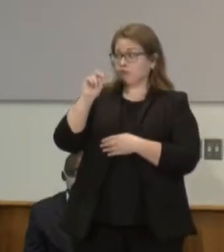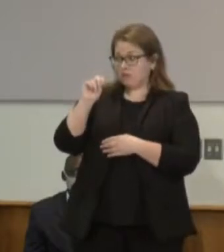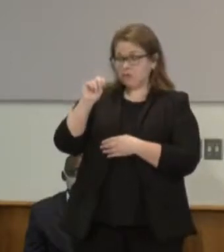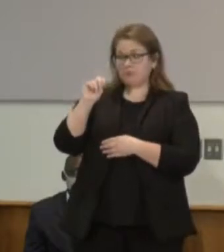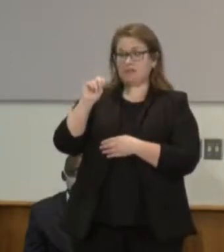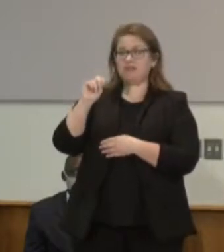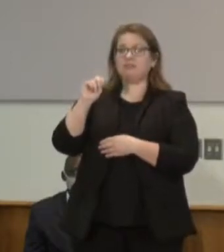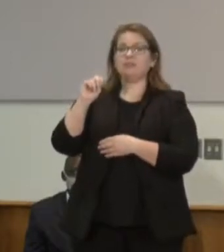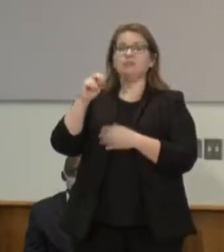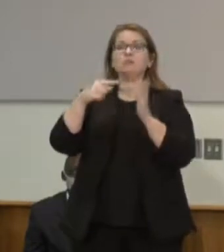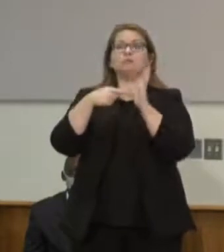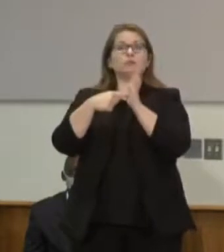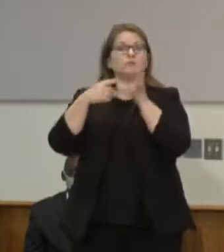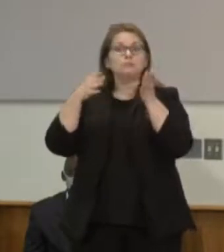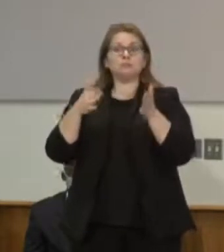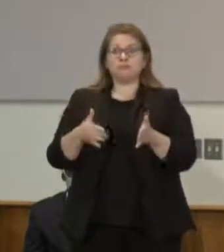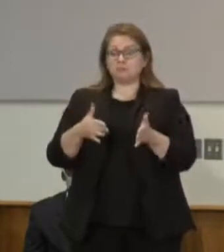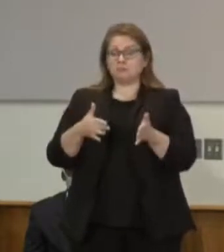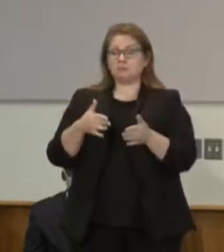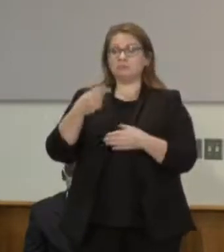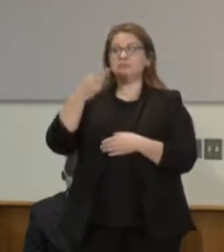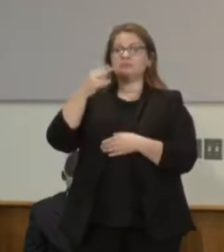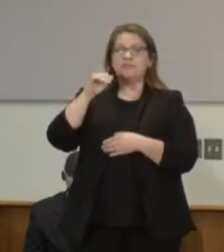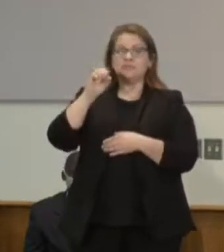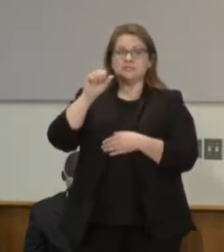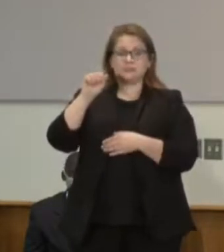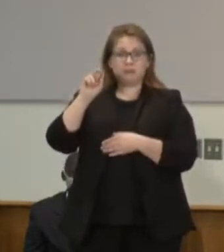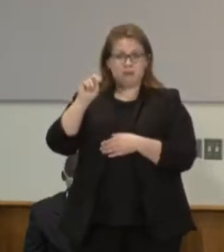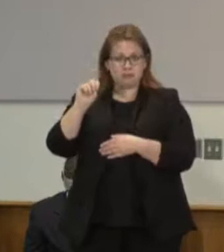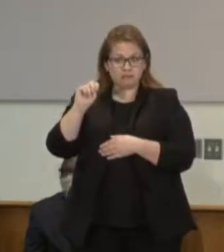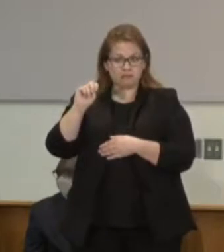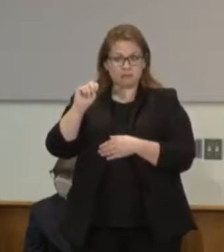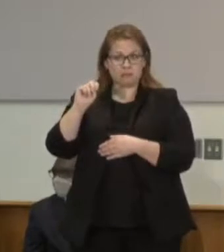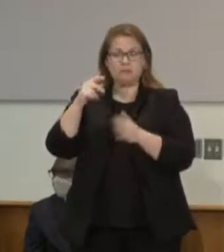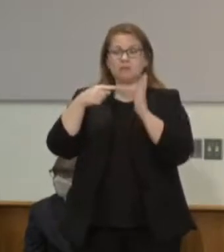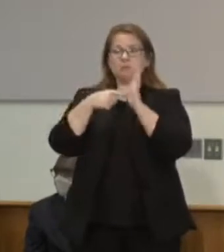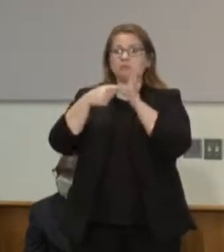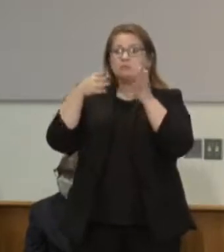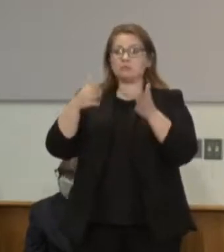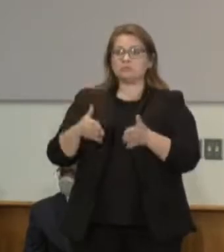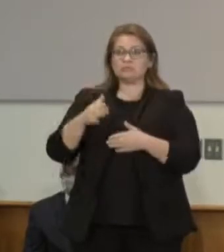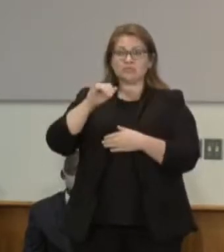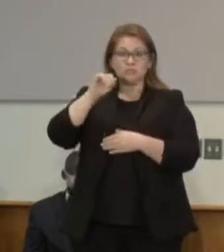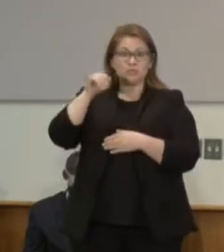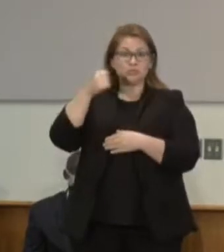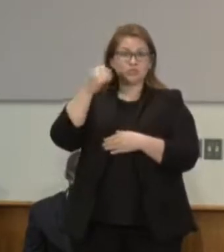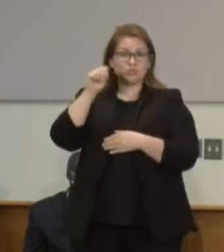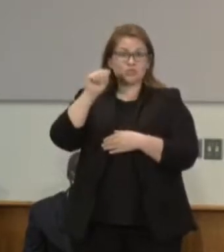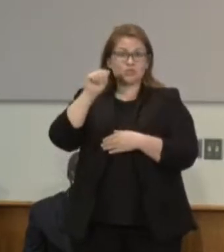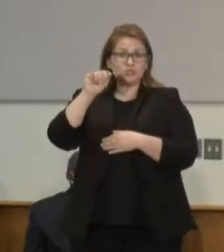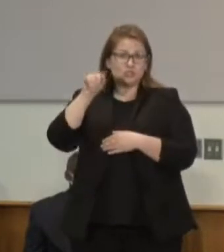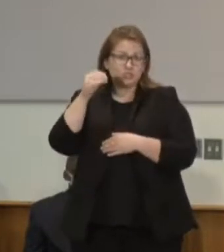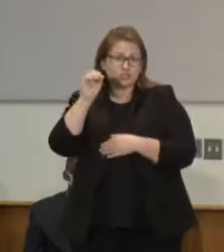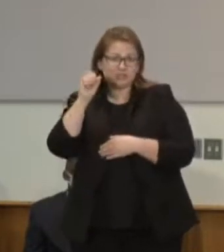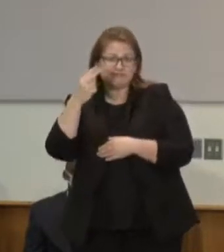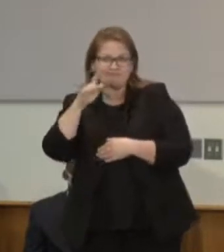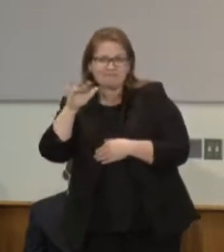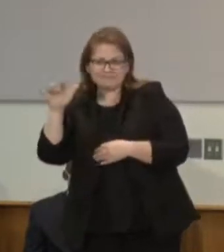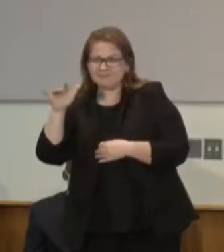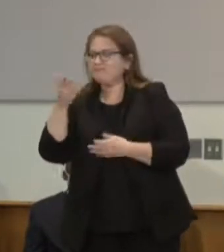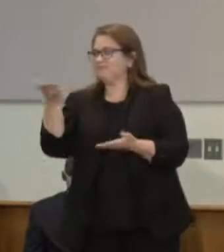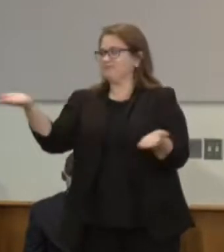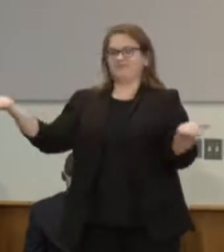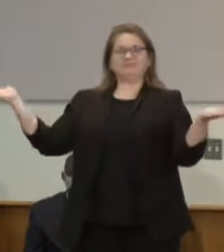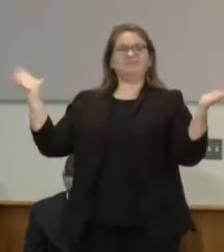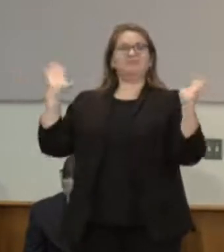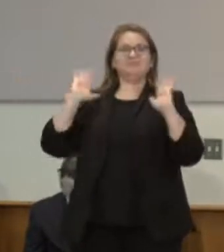Representative Hodan Hassan, and Representative Zhe Zhang. That's not the entire Posse Caucus, but it's a pretty good